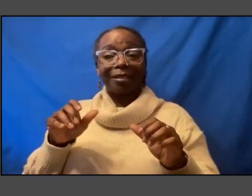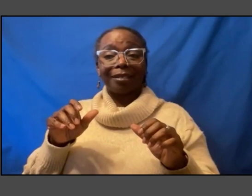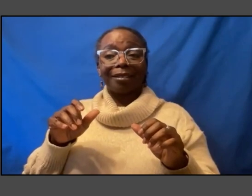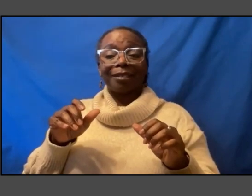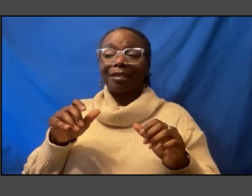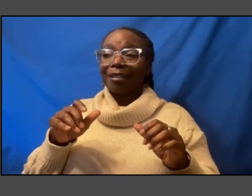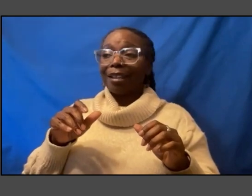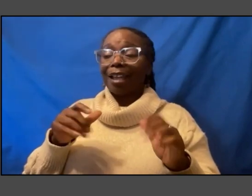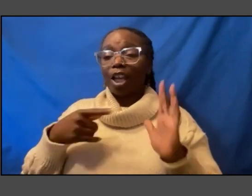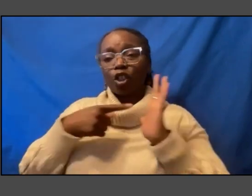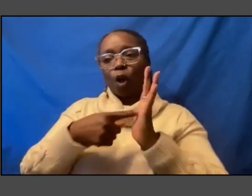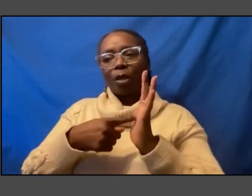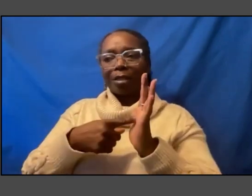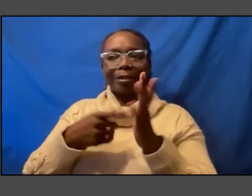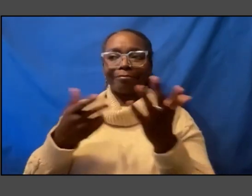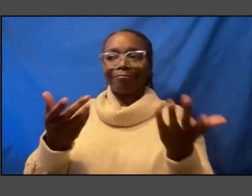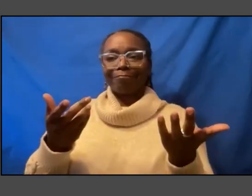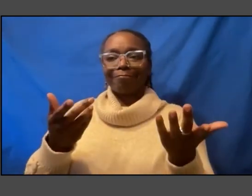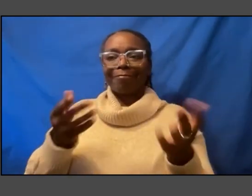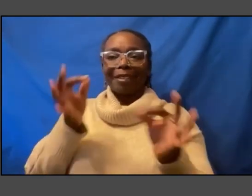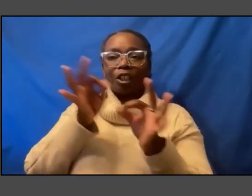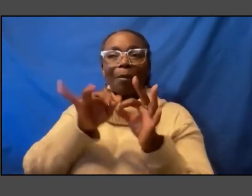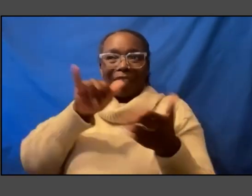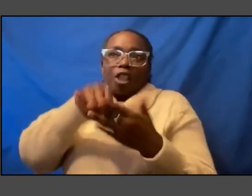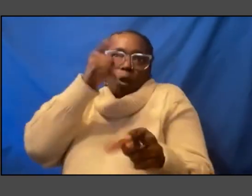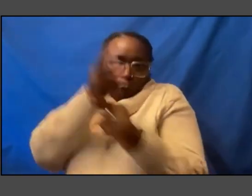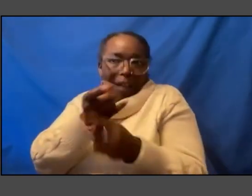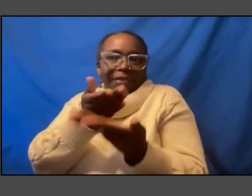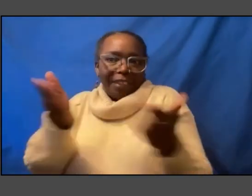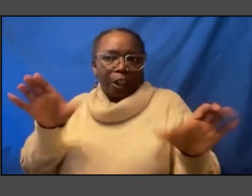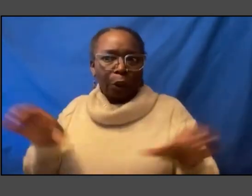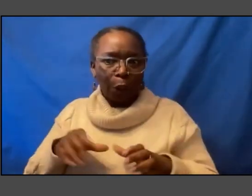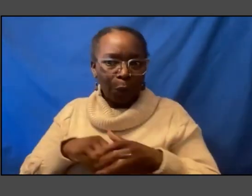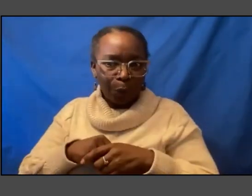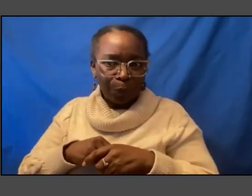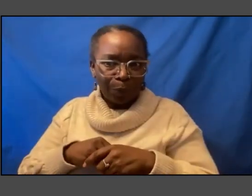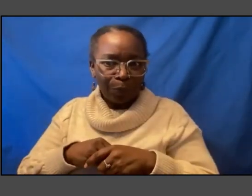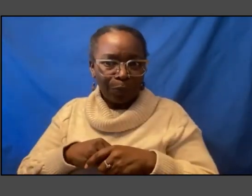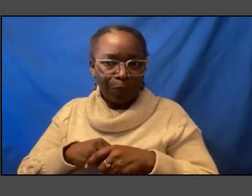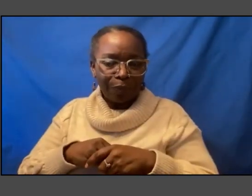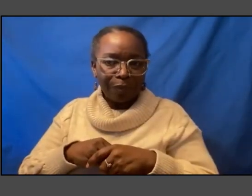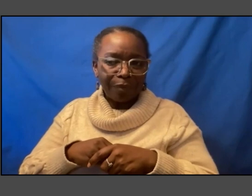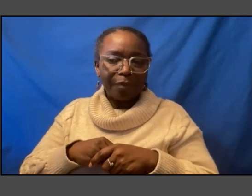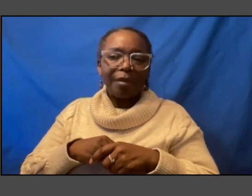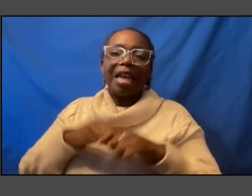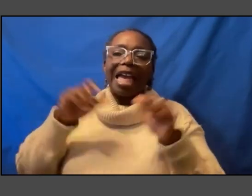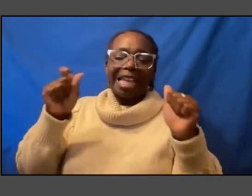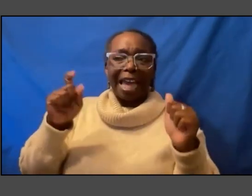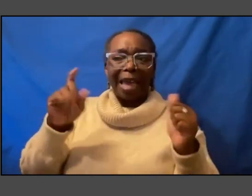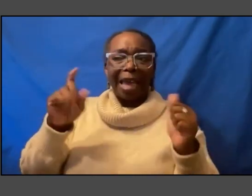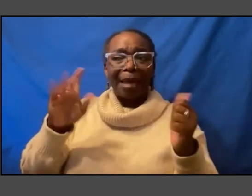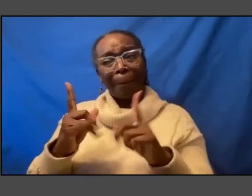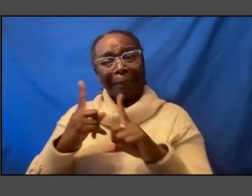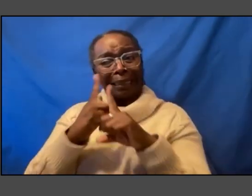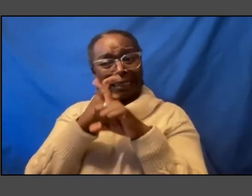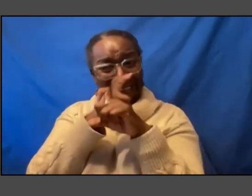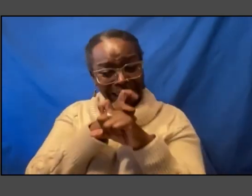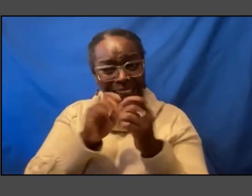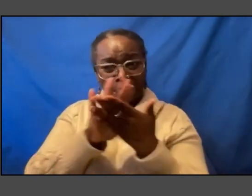this is the right thing to do and i think that it can get a little complicated when it's not and so uh i